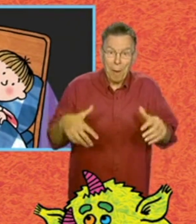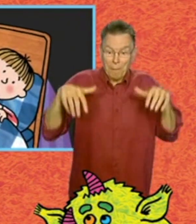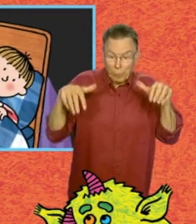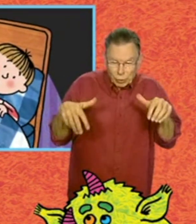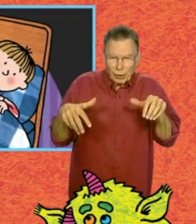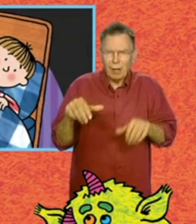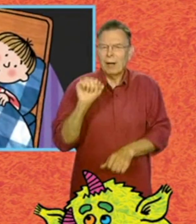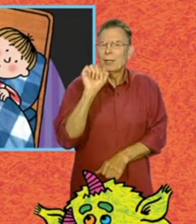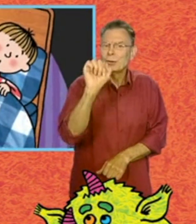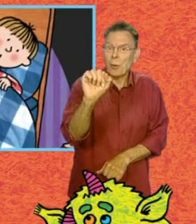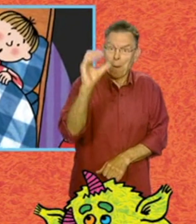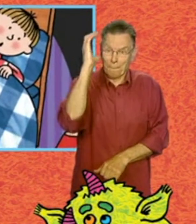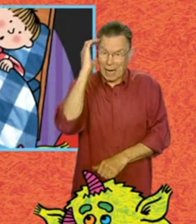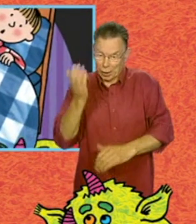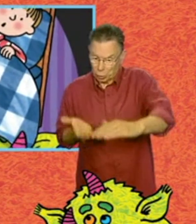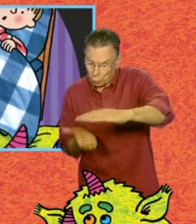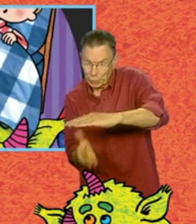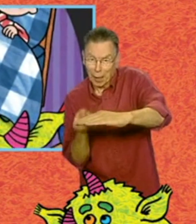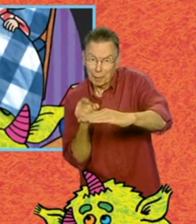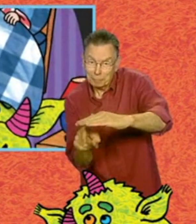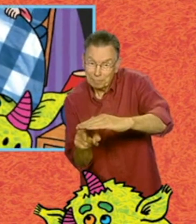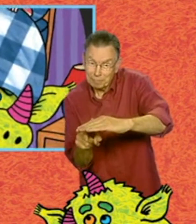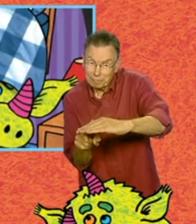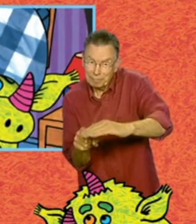or it's an under your bed monster.